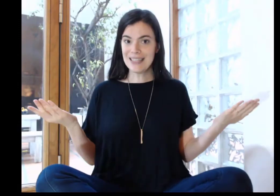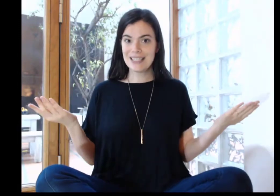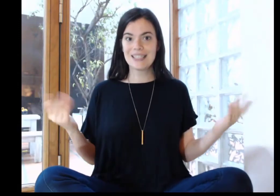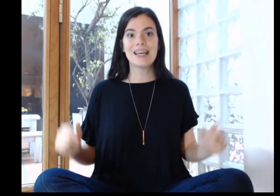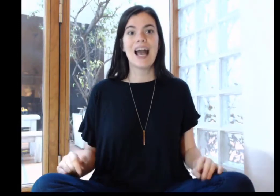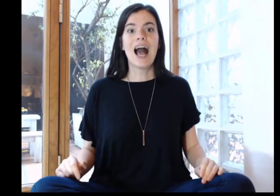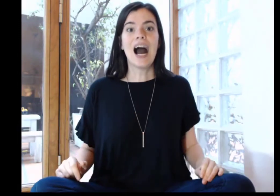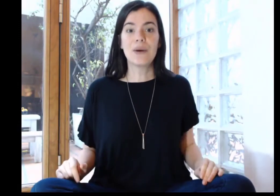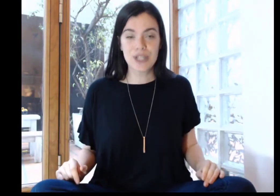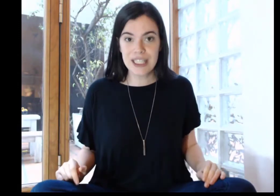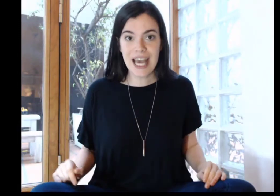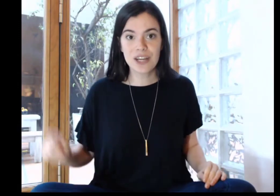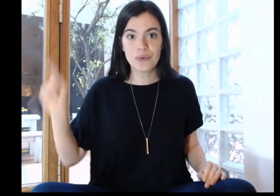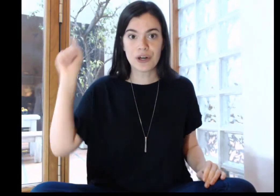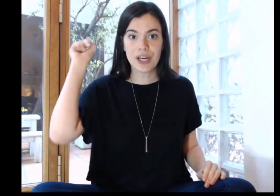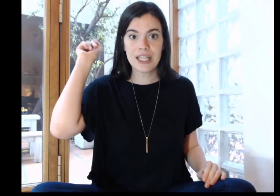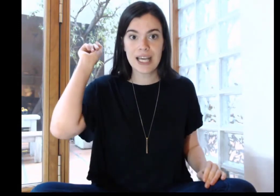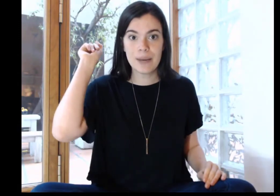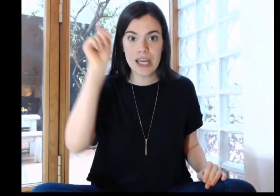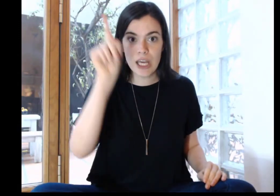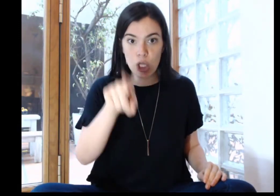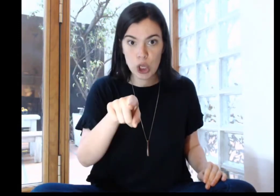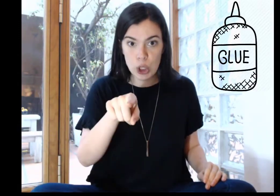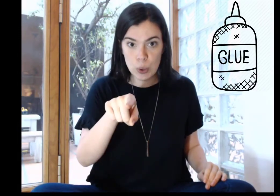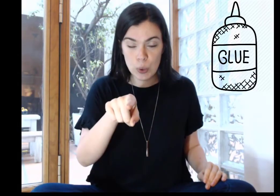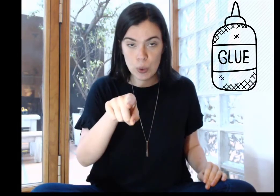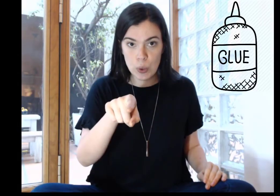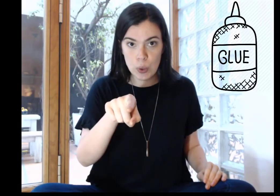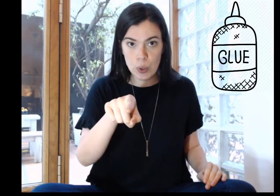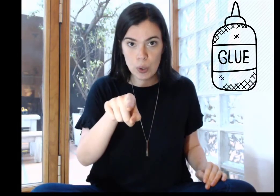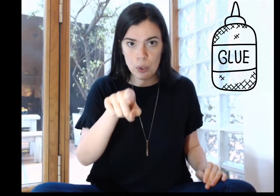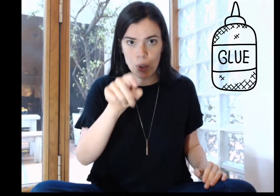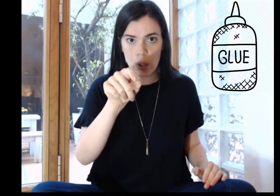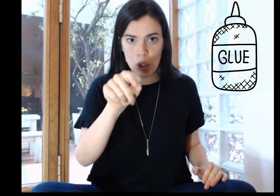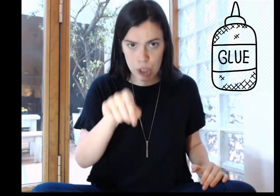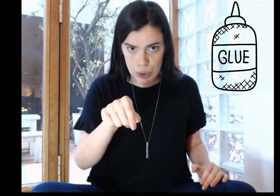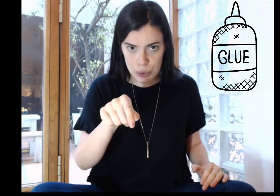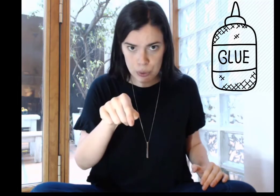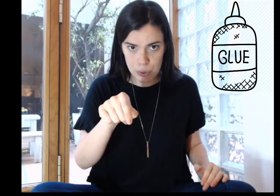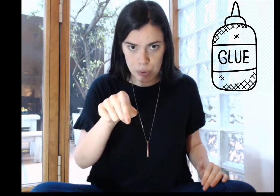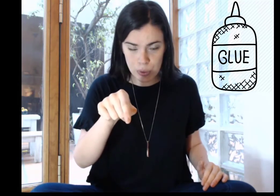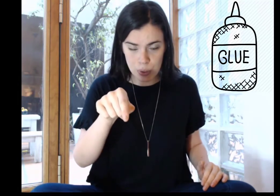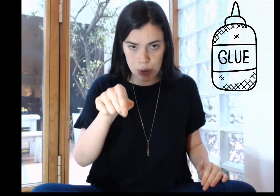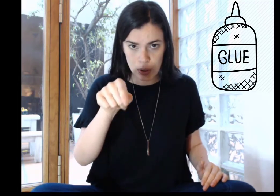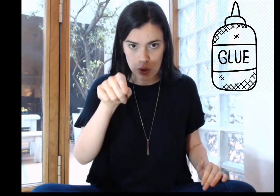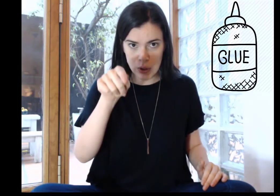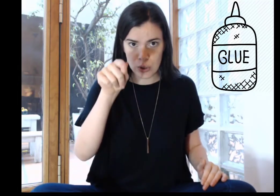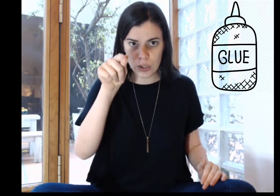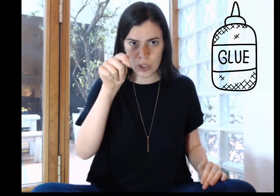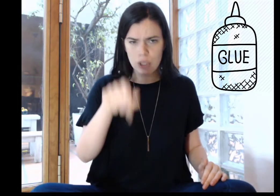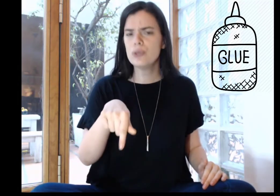our second word is gonna be glue glue glue